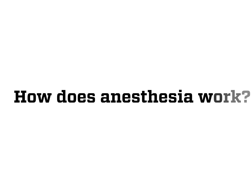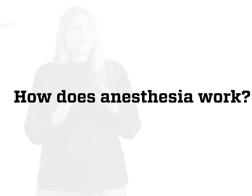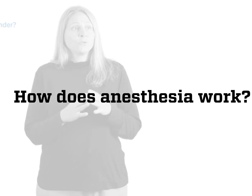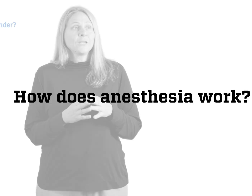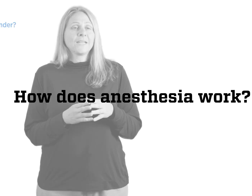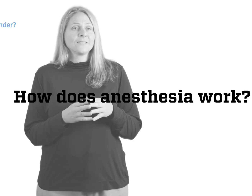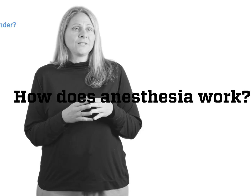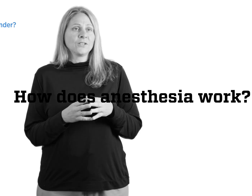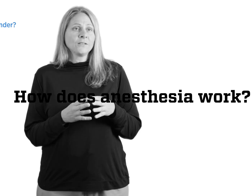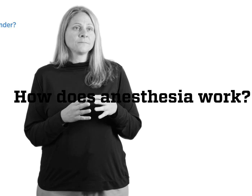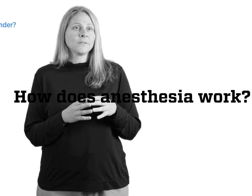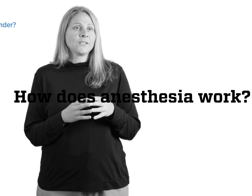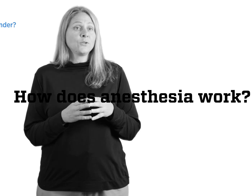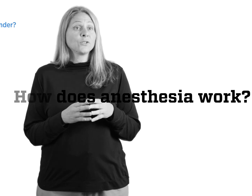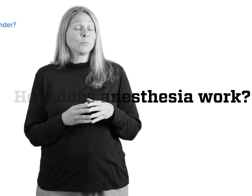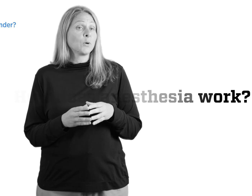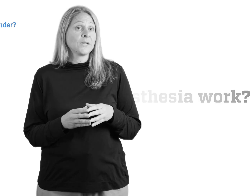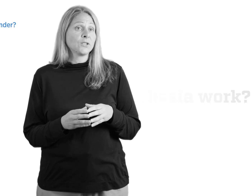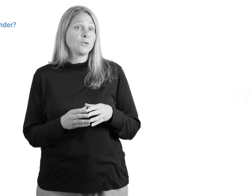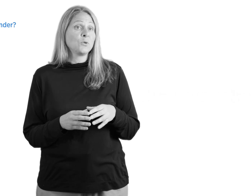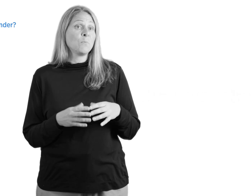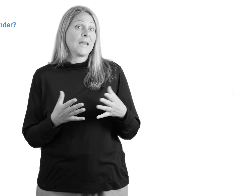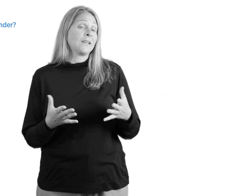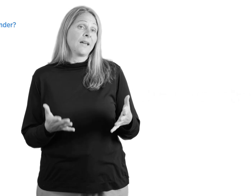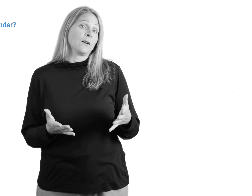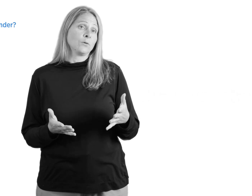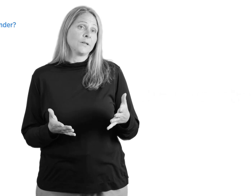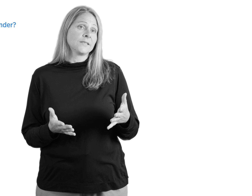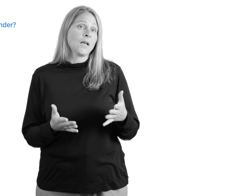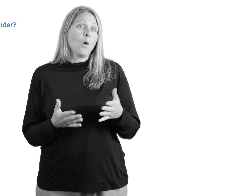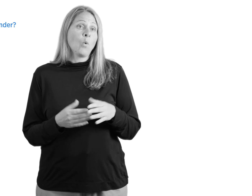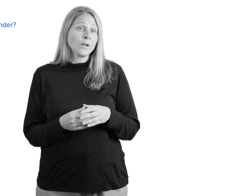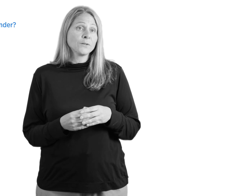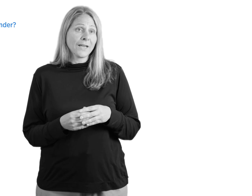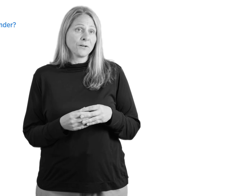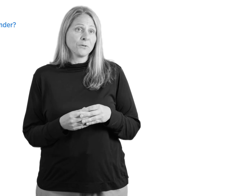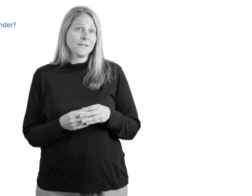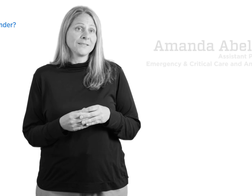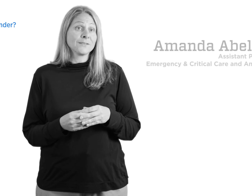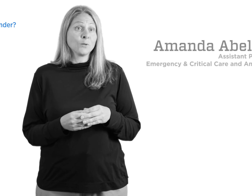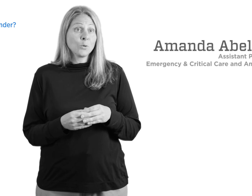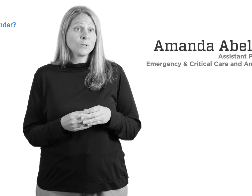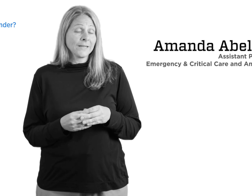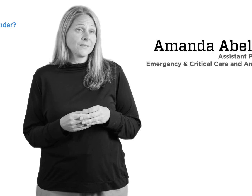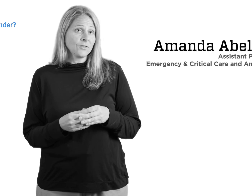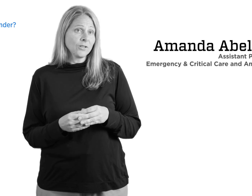When you look at anesthesia, it's usually broken into two main categories. One of those categories is local anesthesia